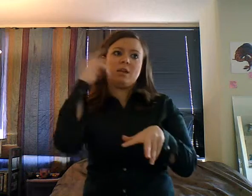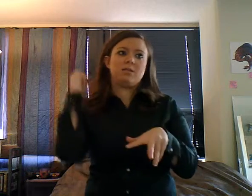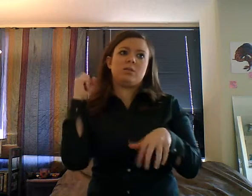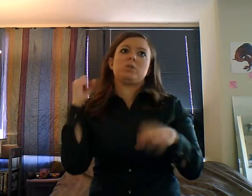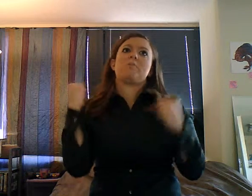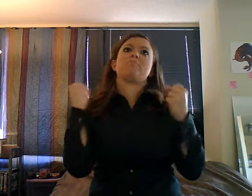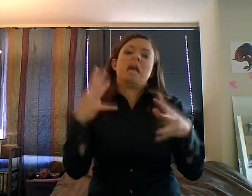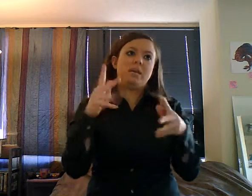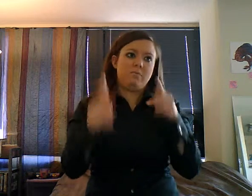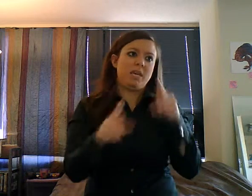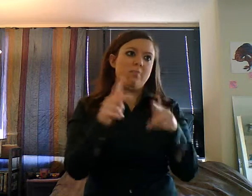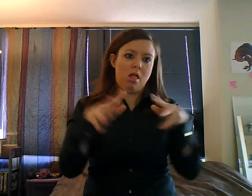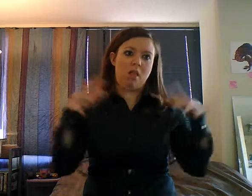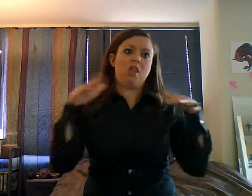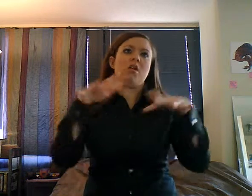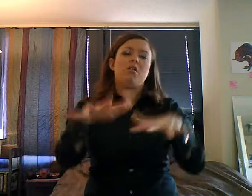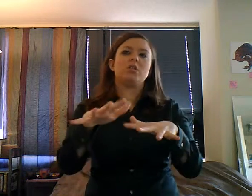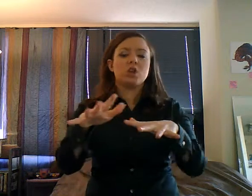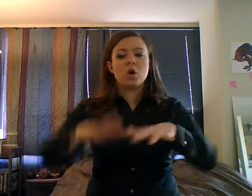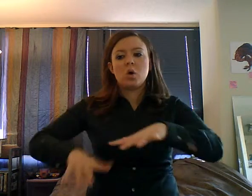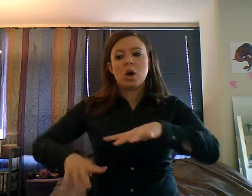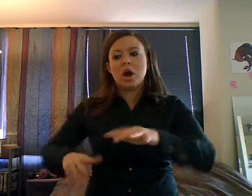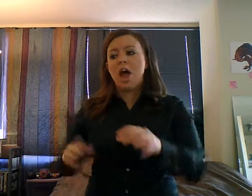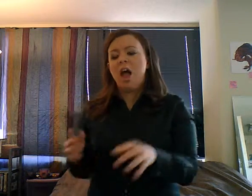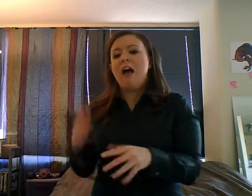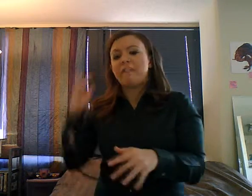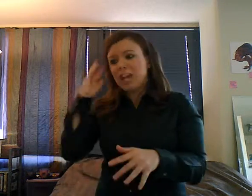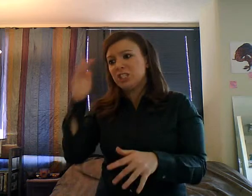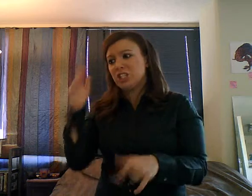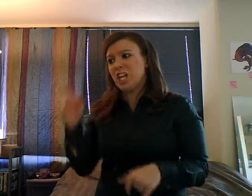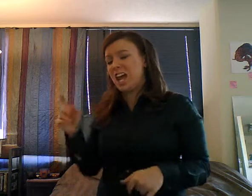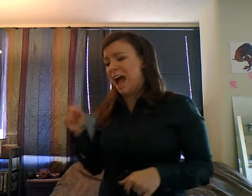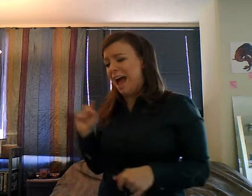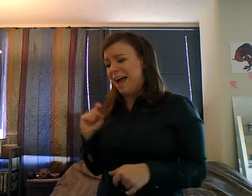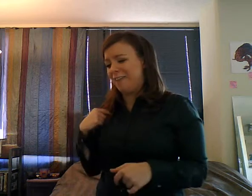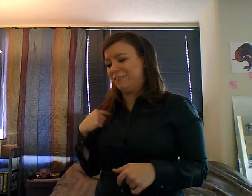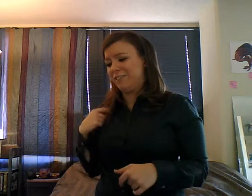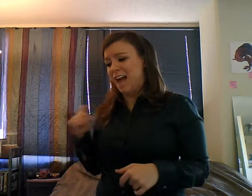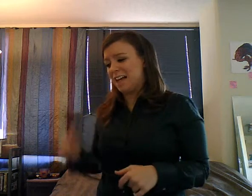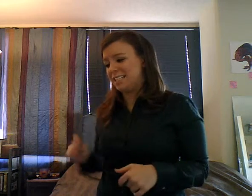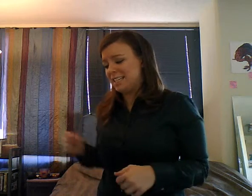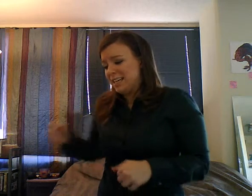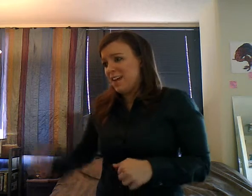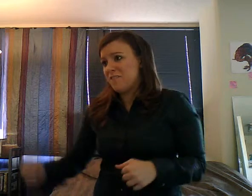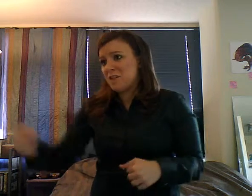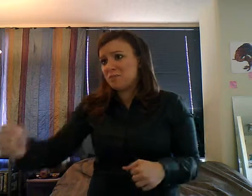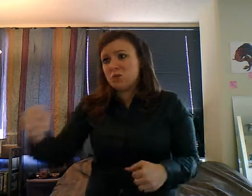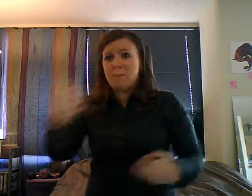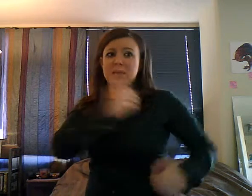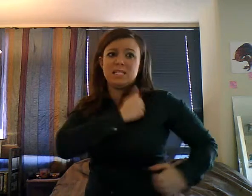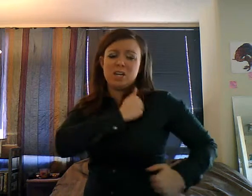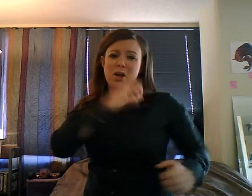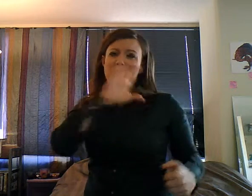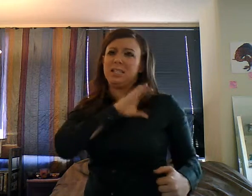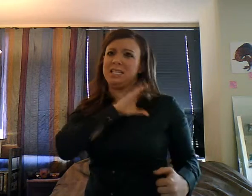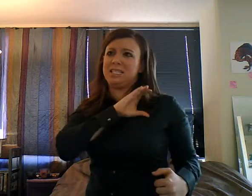online to look up an article, and it said that 30 children were lost during the inauguration, and all of them were reunited with their families. So, I'm sure William made it back to,